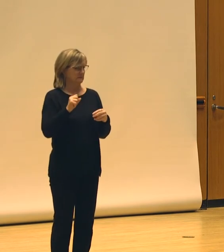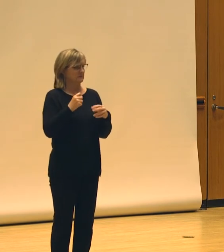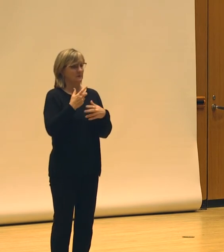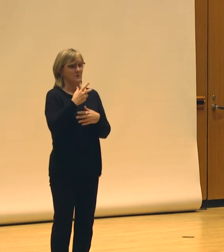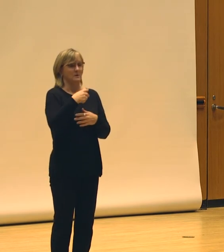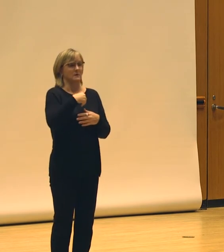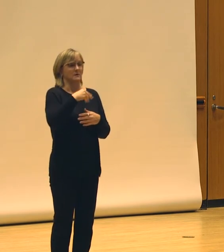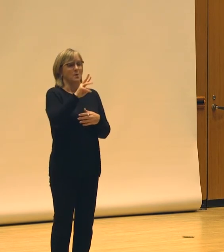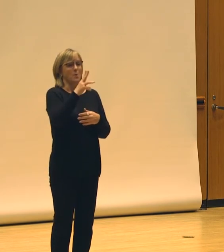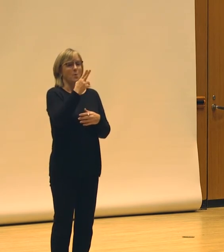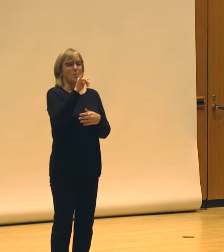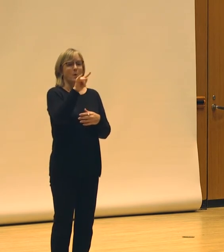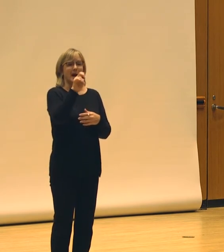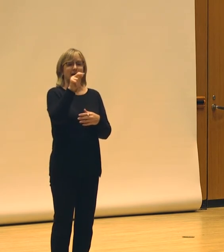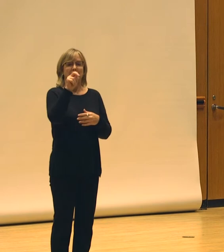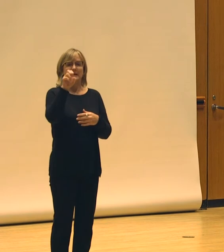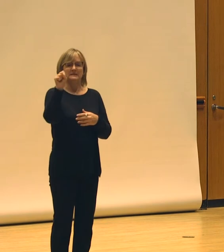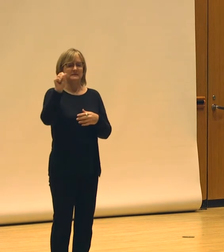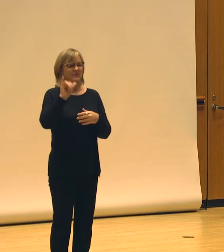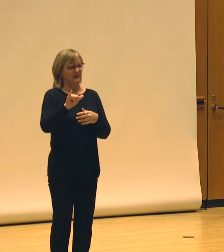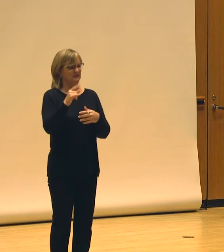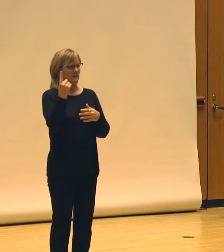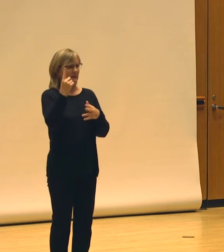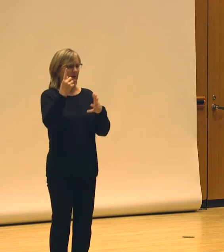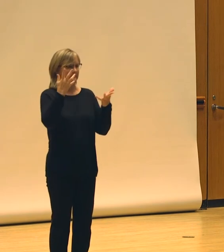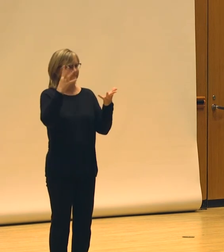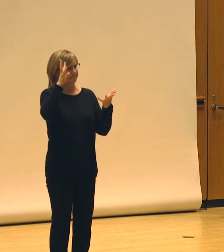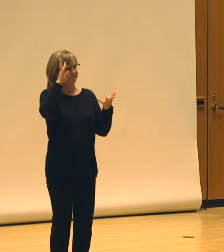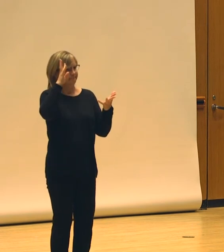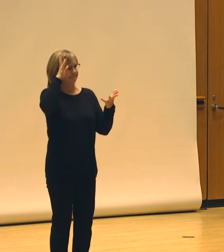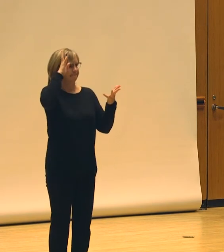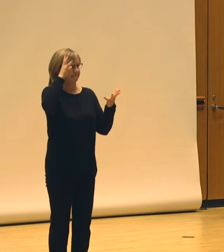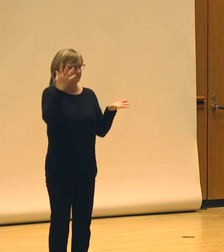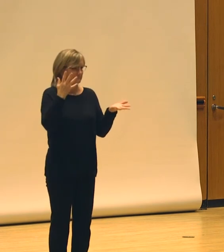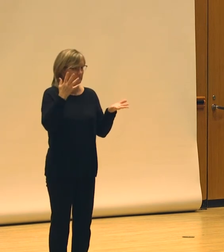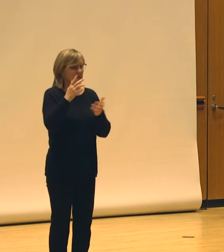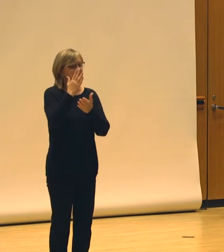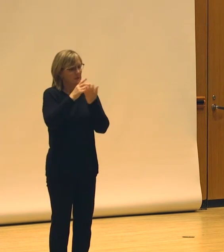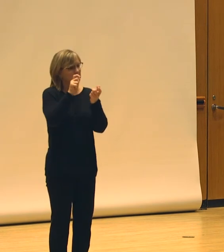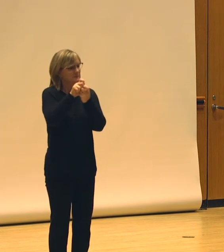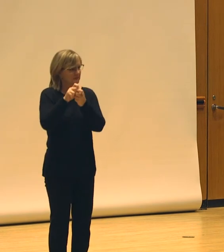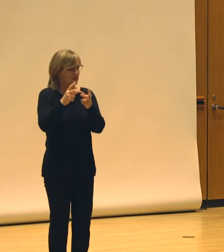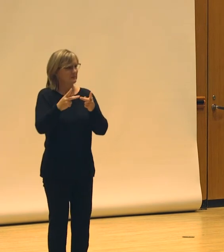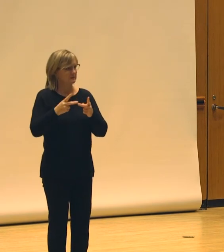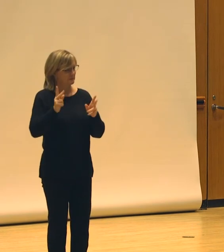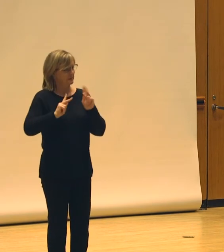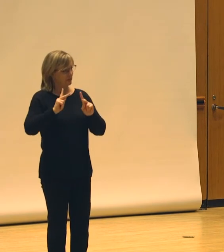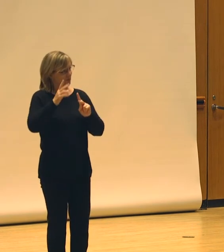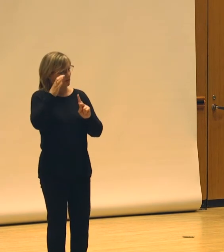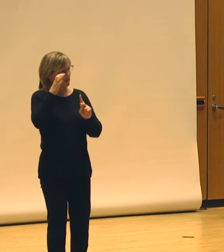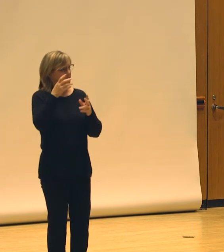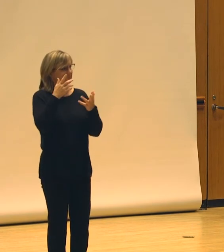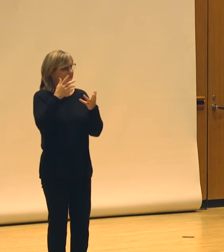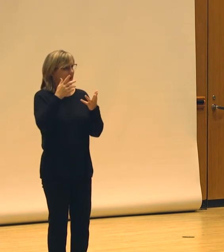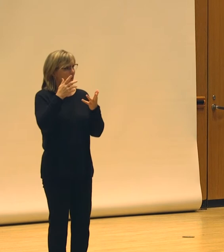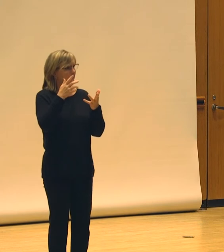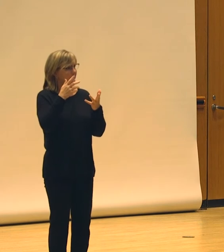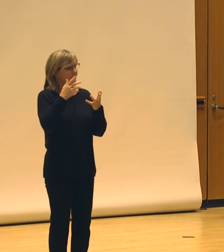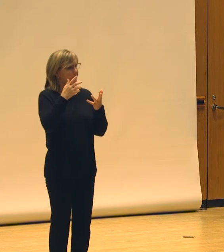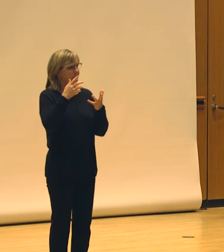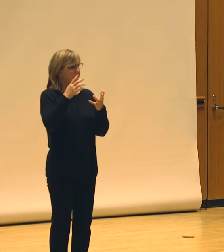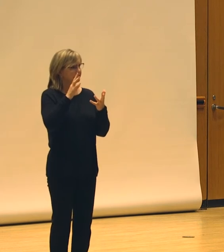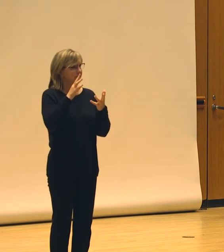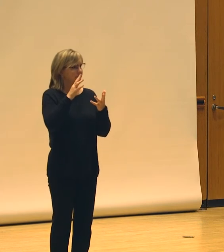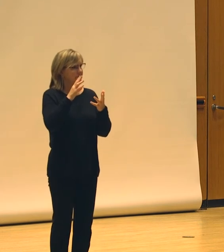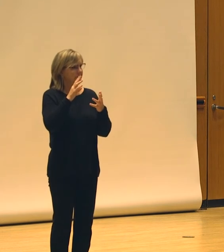whiteness is another construct and there are specific places that people have come from with their own cultural traditions. So